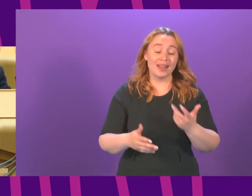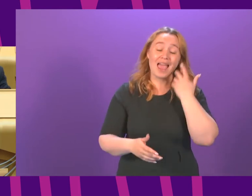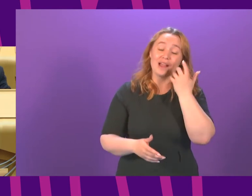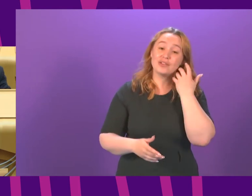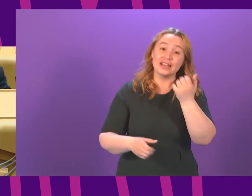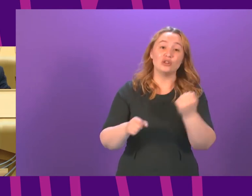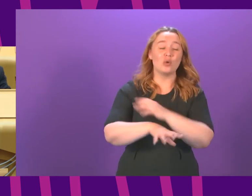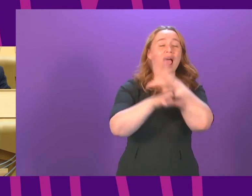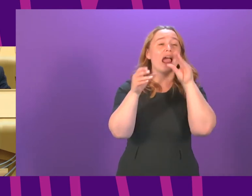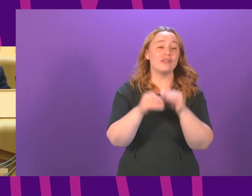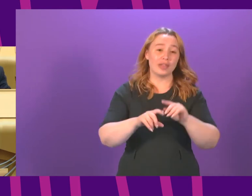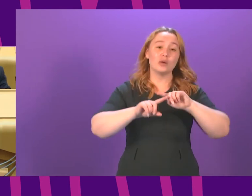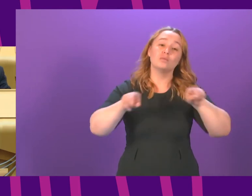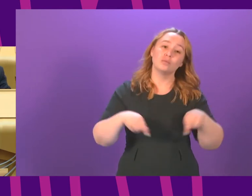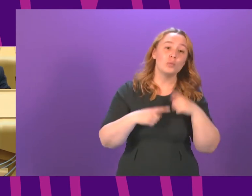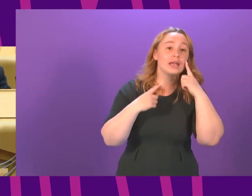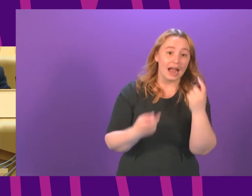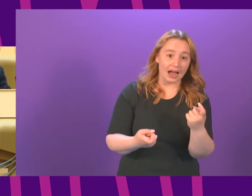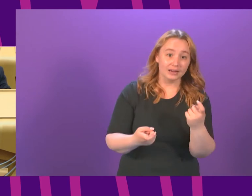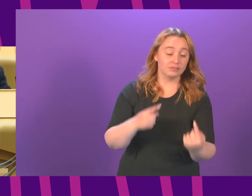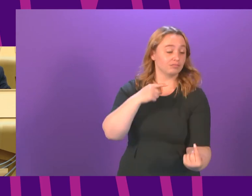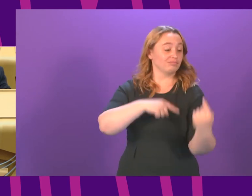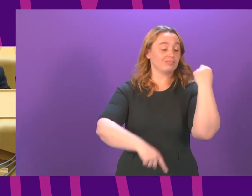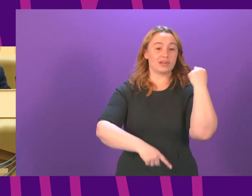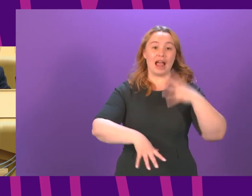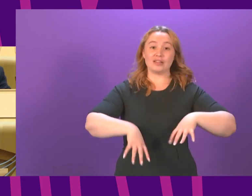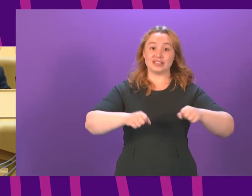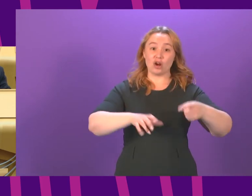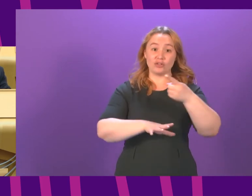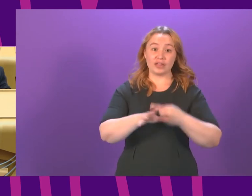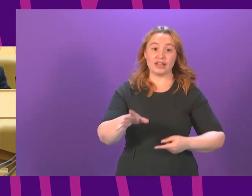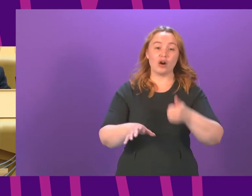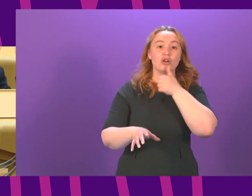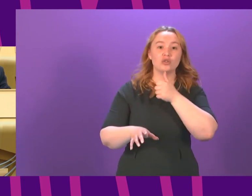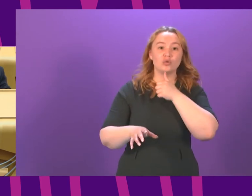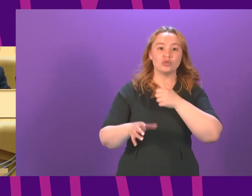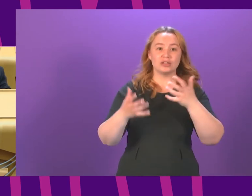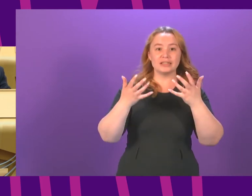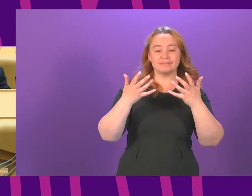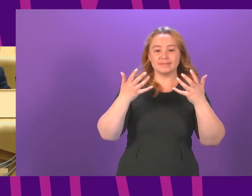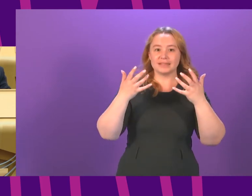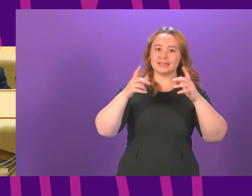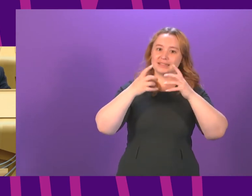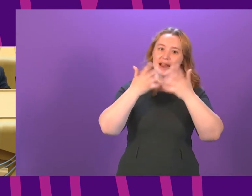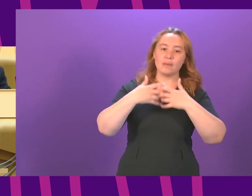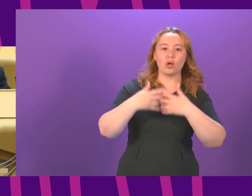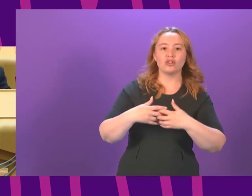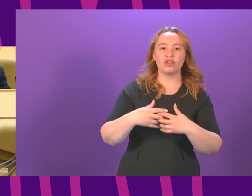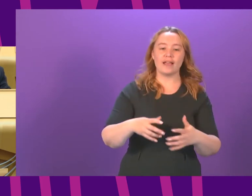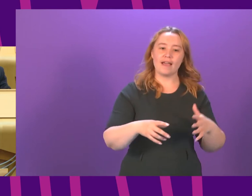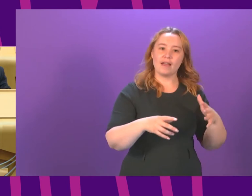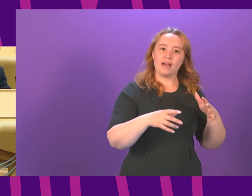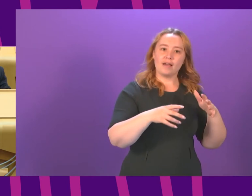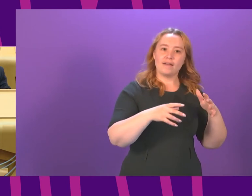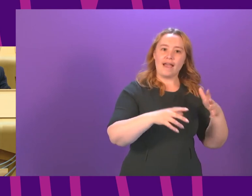we can back at the start of the year I wasn't the only one that did this but used the terminology of the race the vaccine against the virus